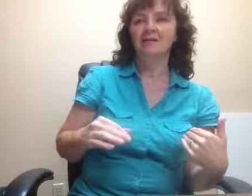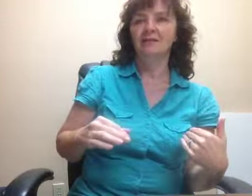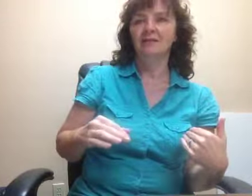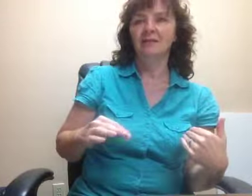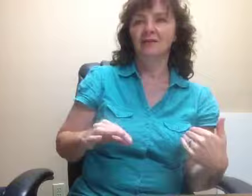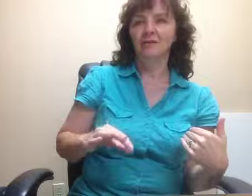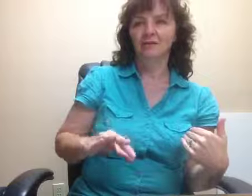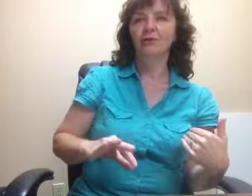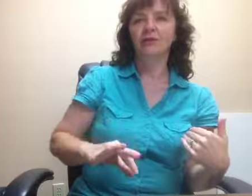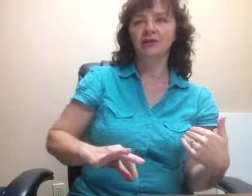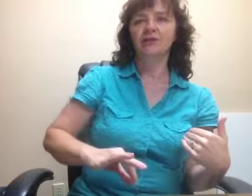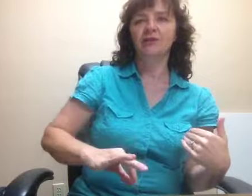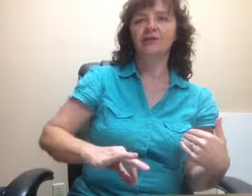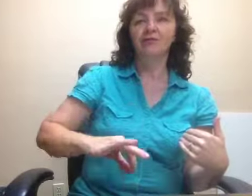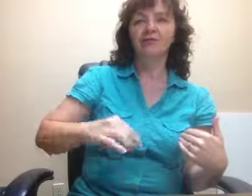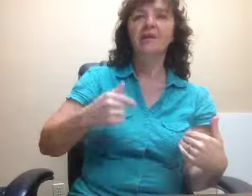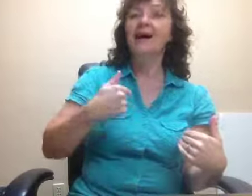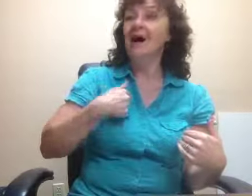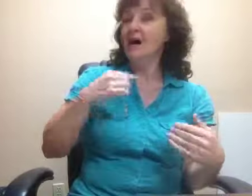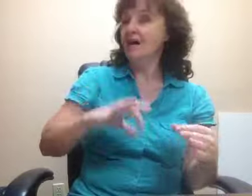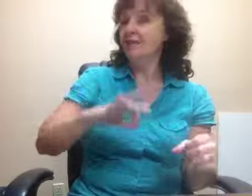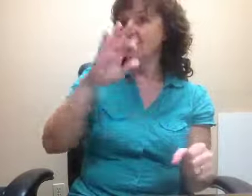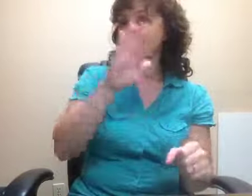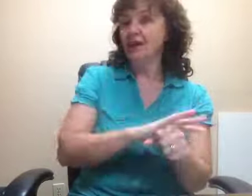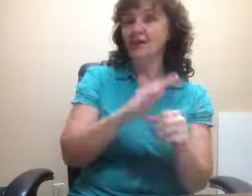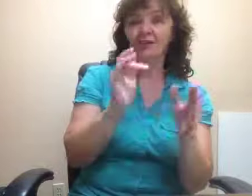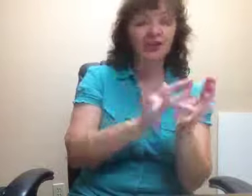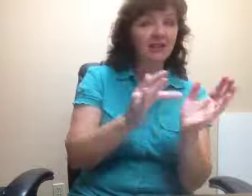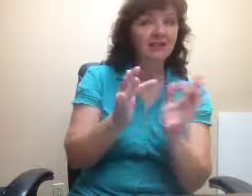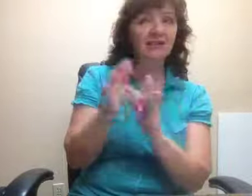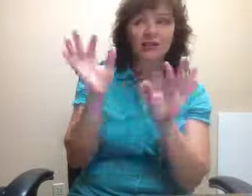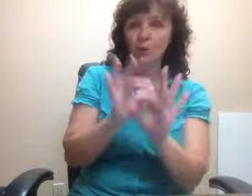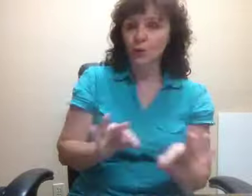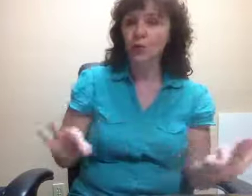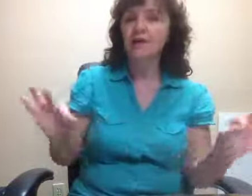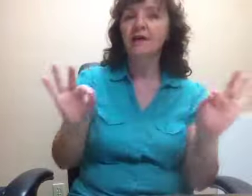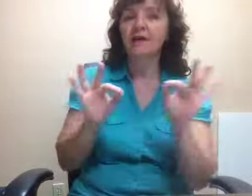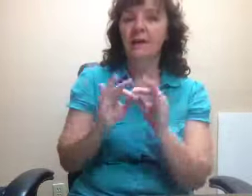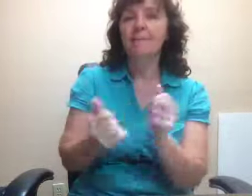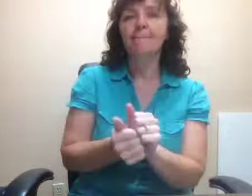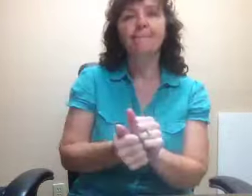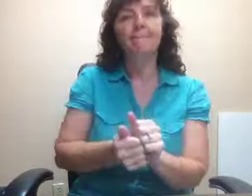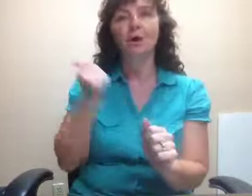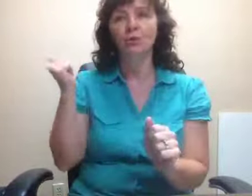Focus on self. I found out Jesus worthy most.